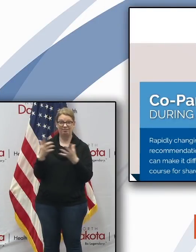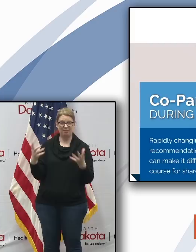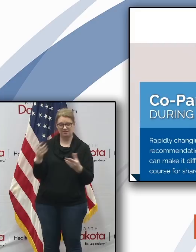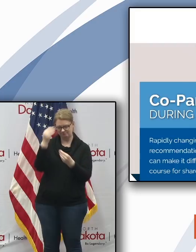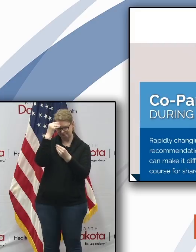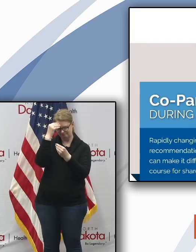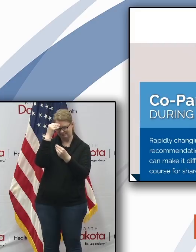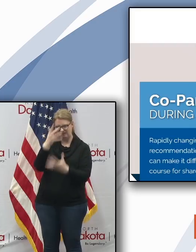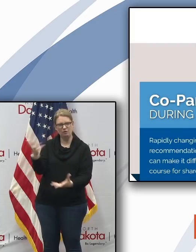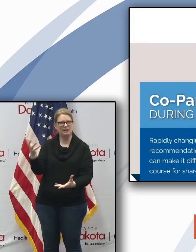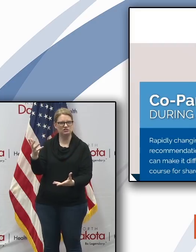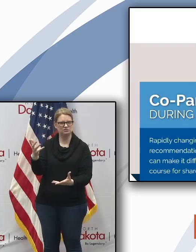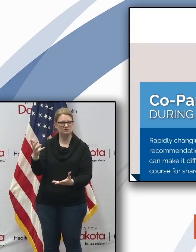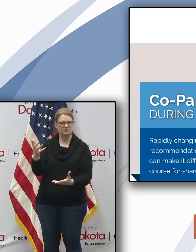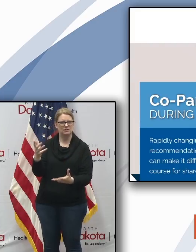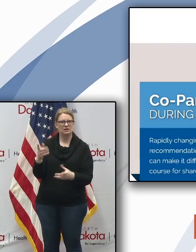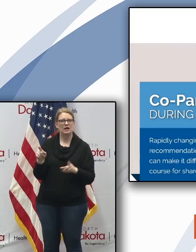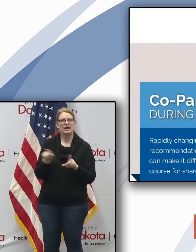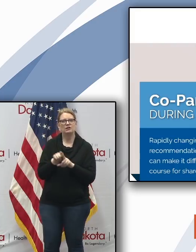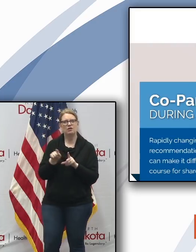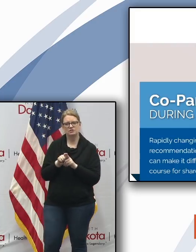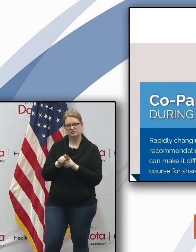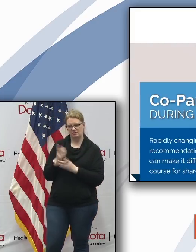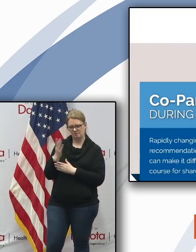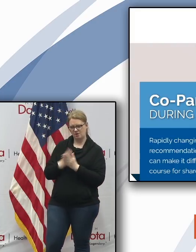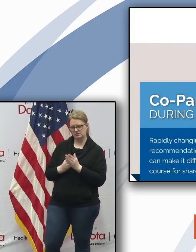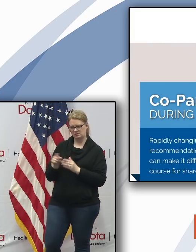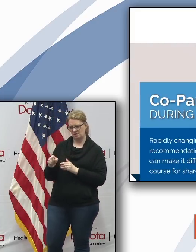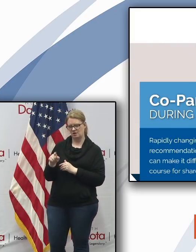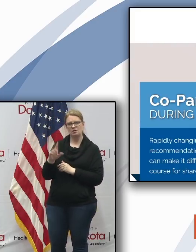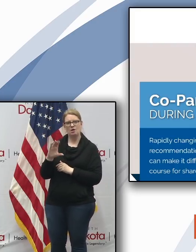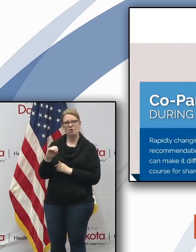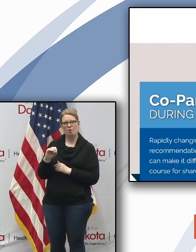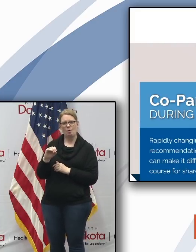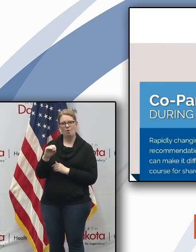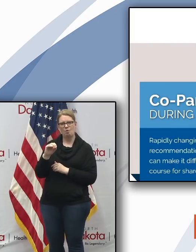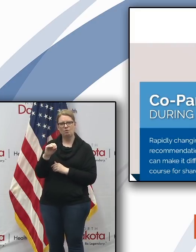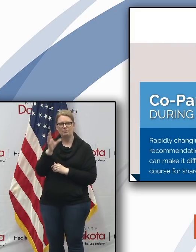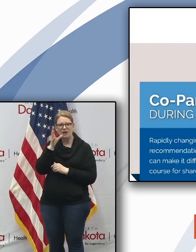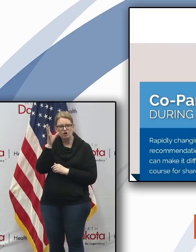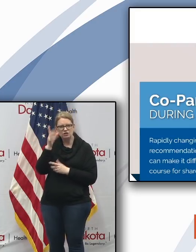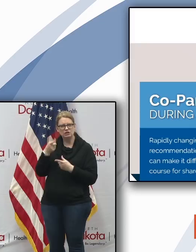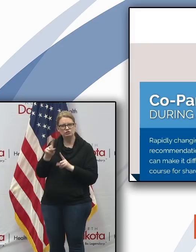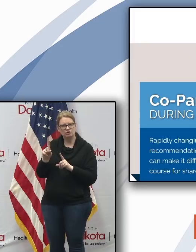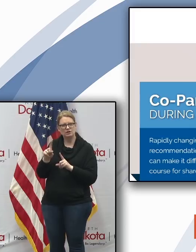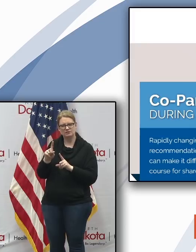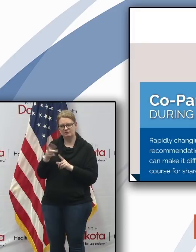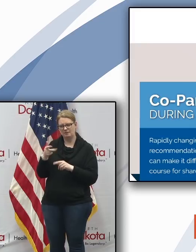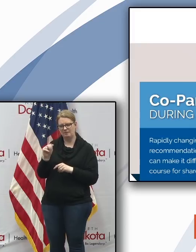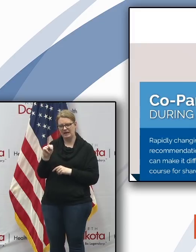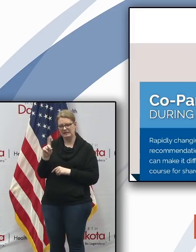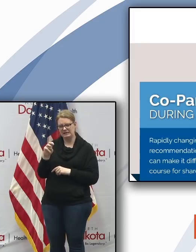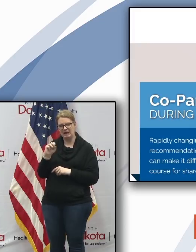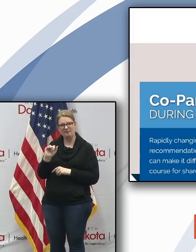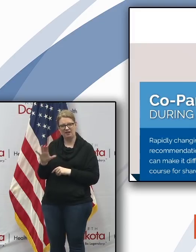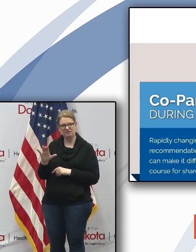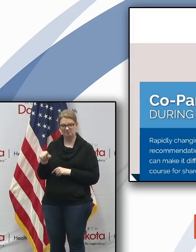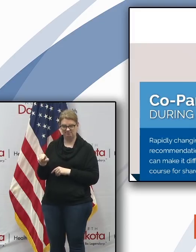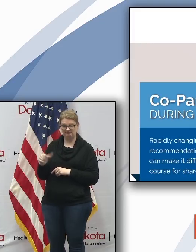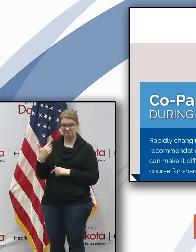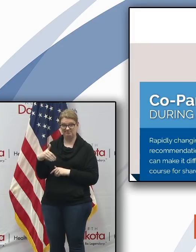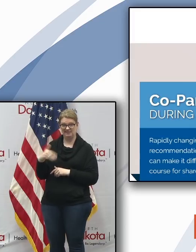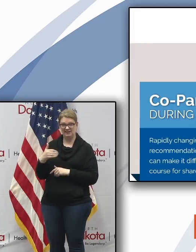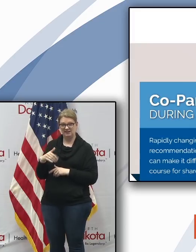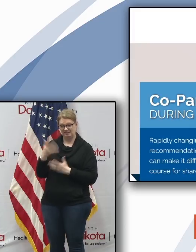out there and there's even a section on co-parenting during a pandemic so it turns out our team already had information up on that so again